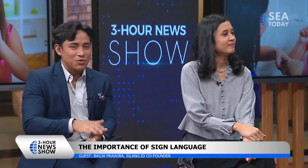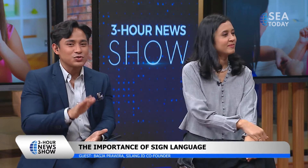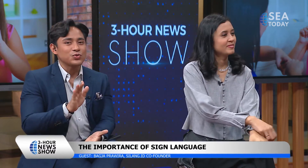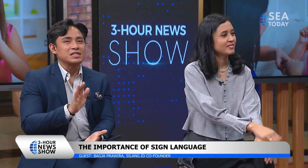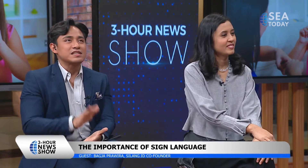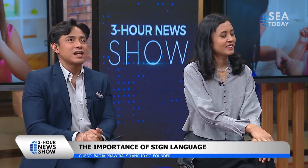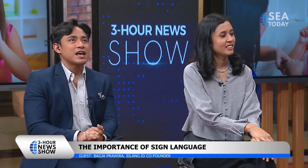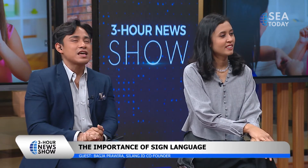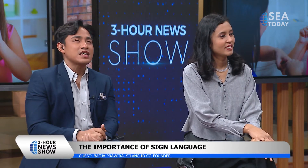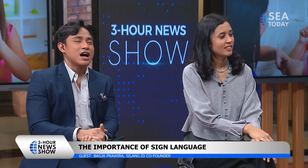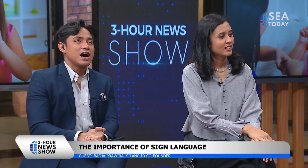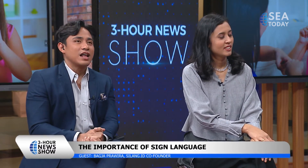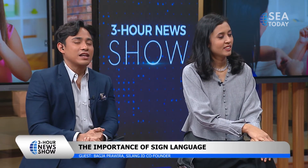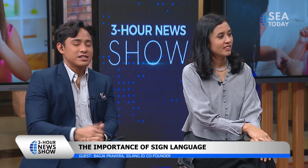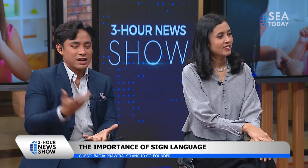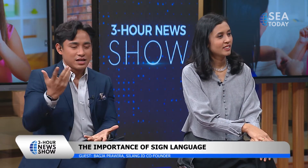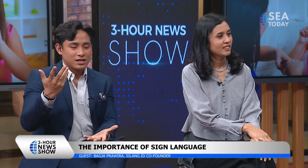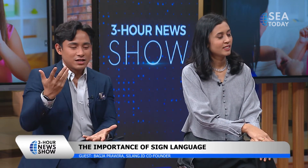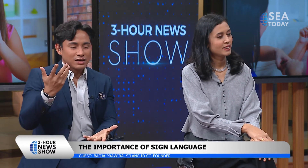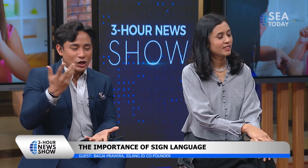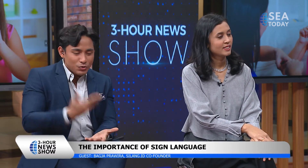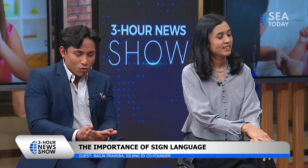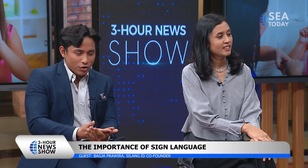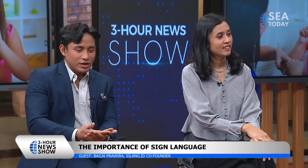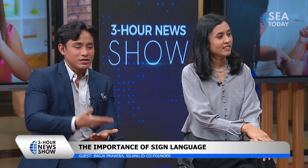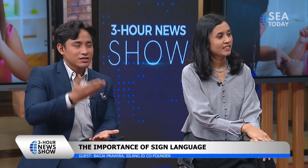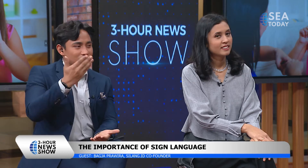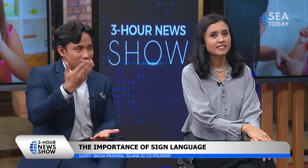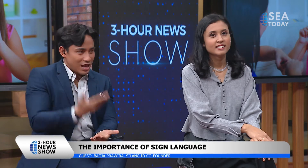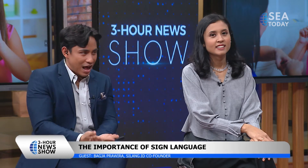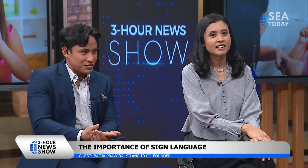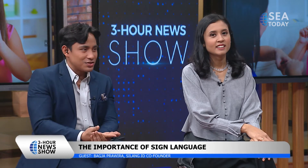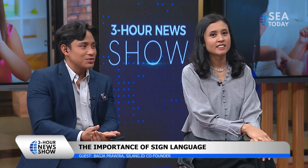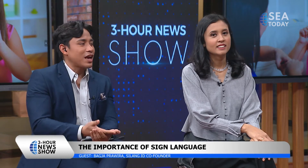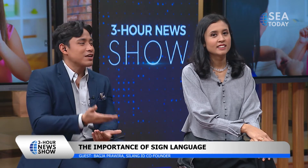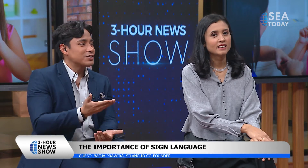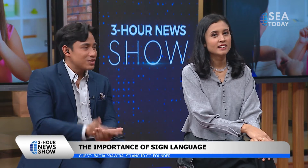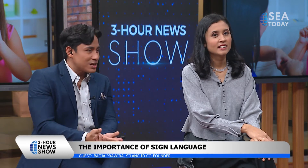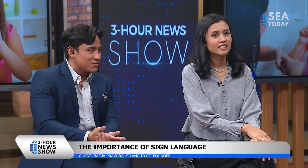do we say uh let's say good morning good afternoon and good evening